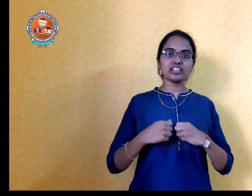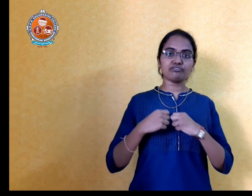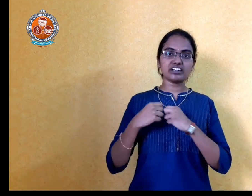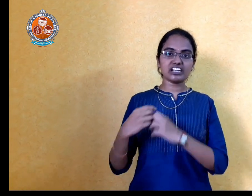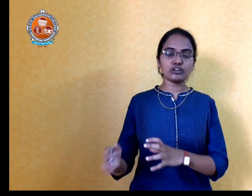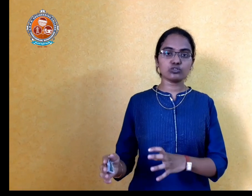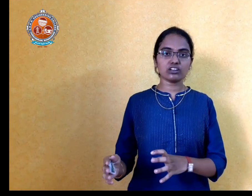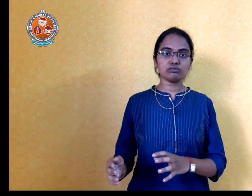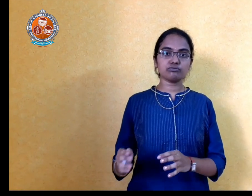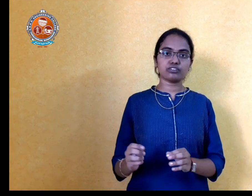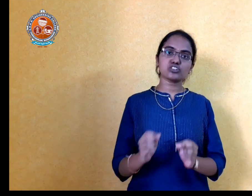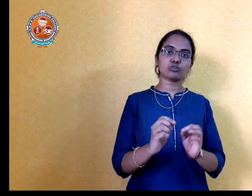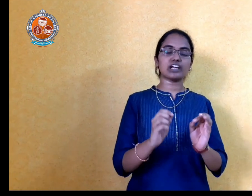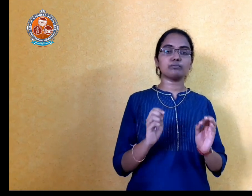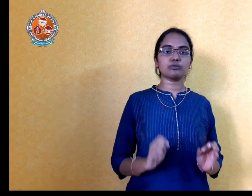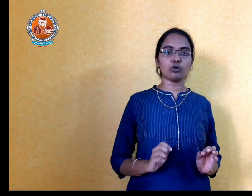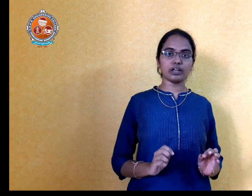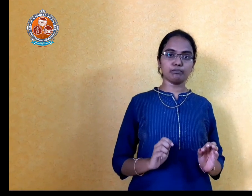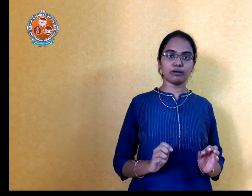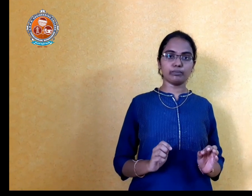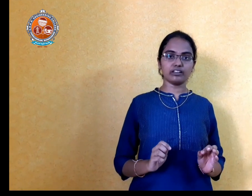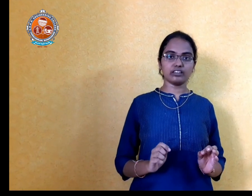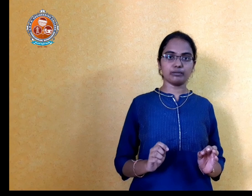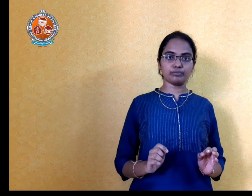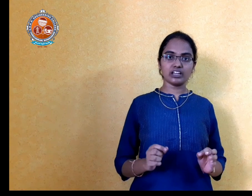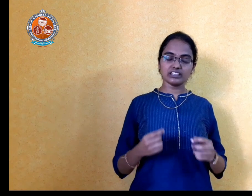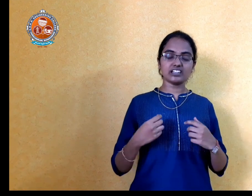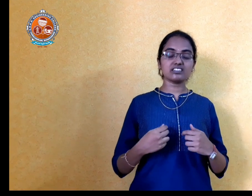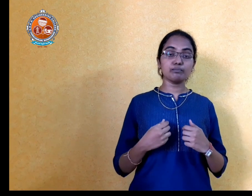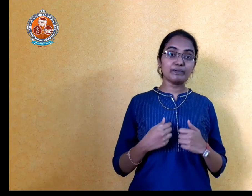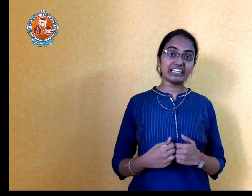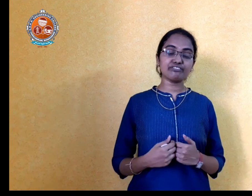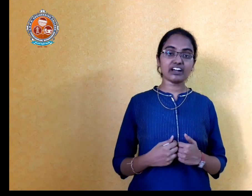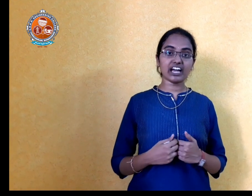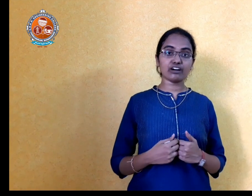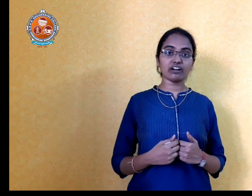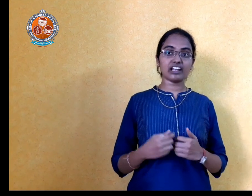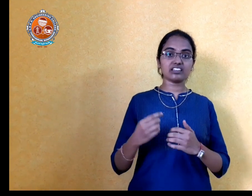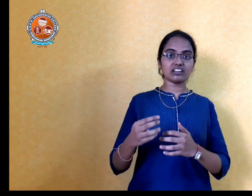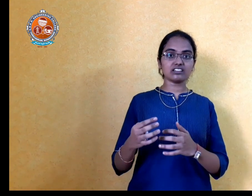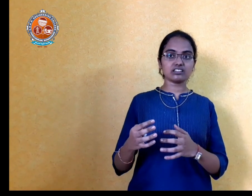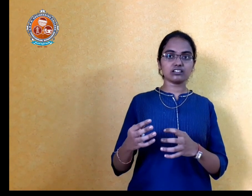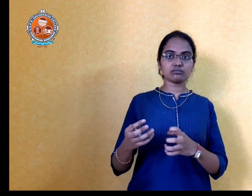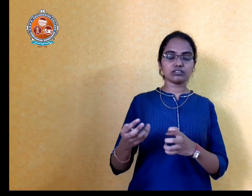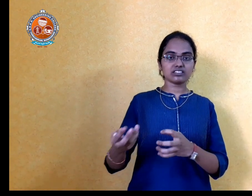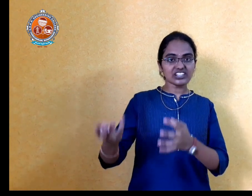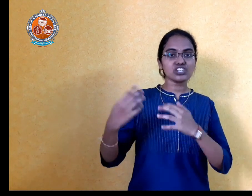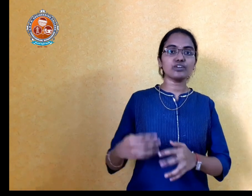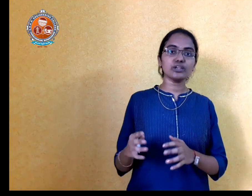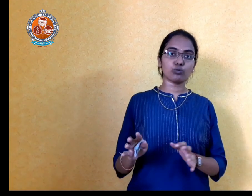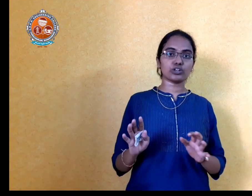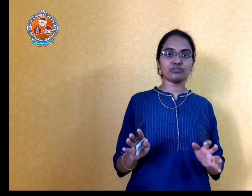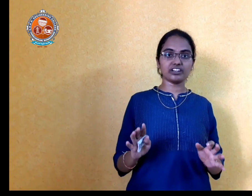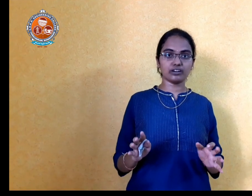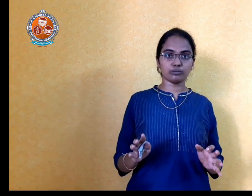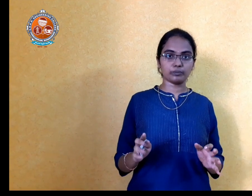if I tell to myself, for sure I am going to implement them. That is the belief I have and that is such a way he motivated me.